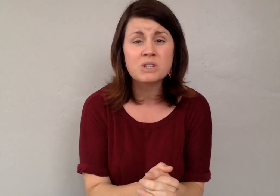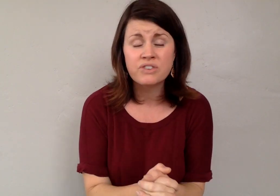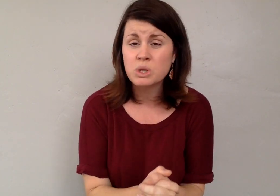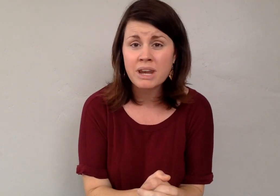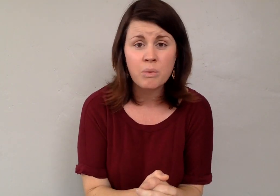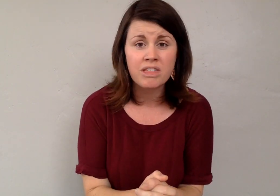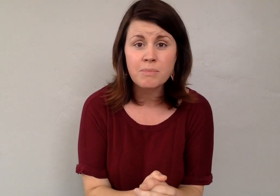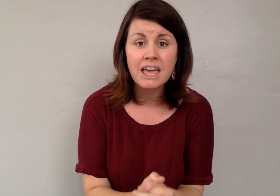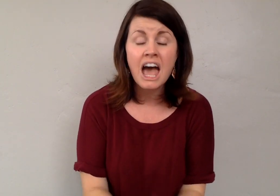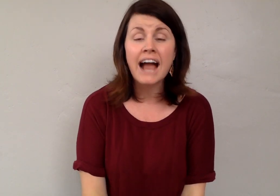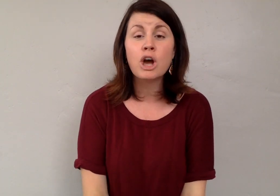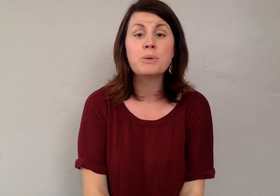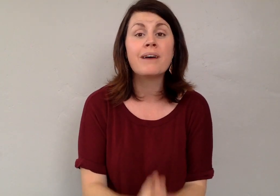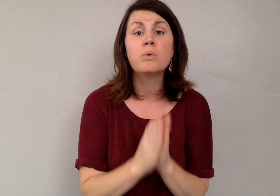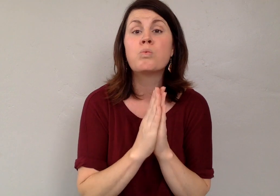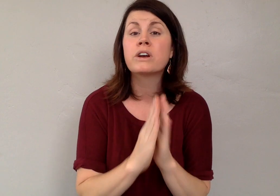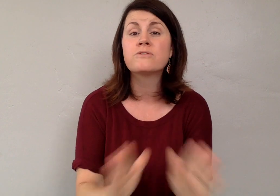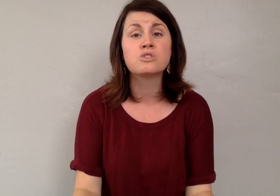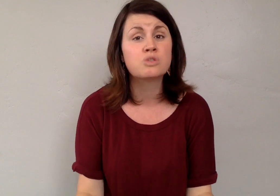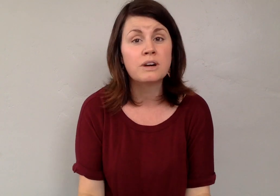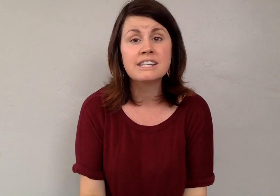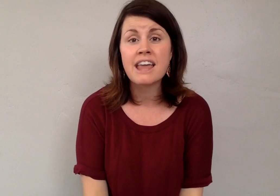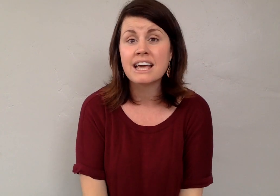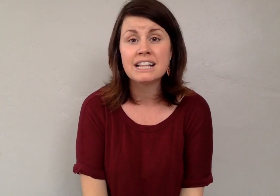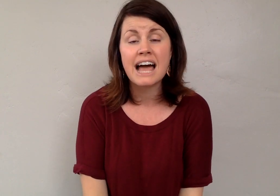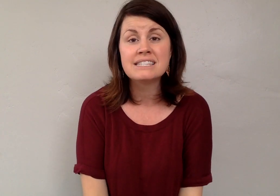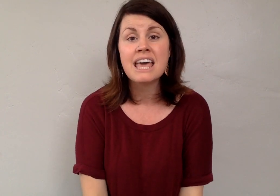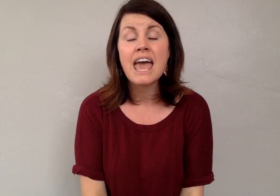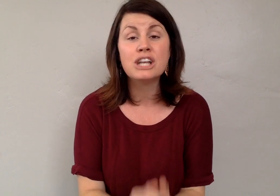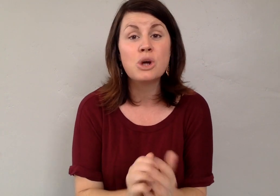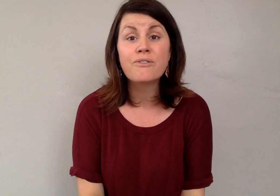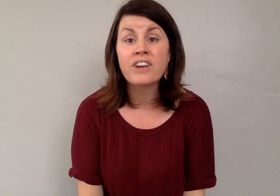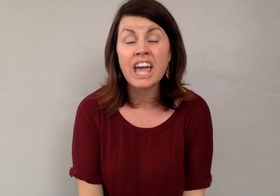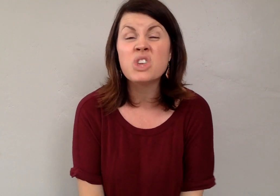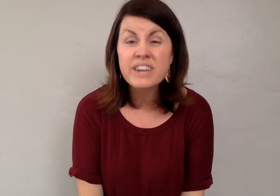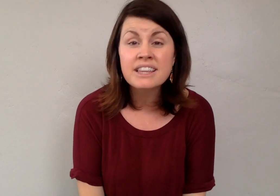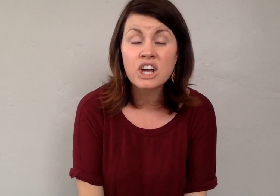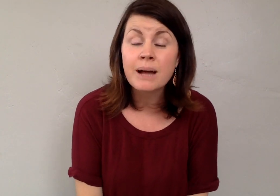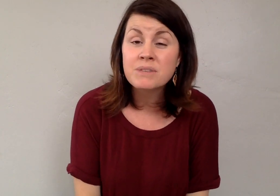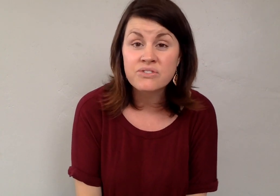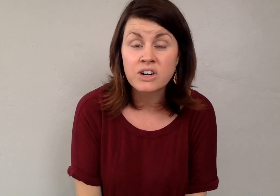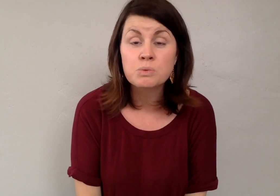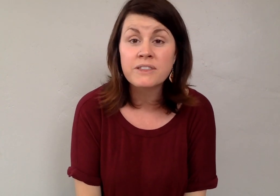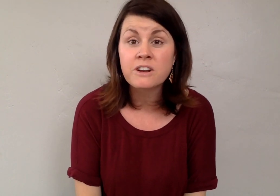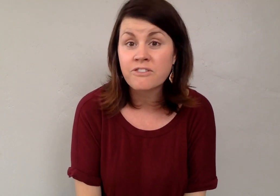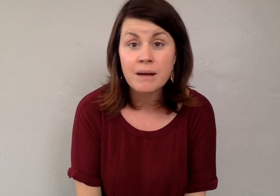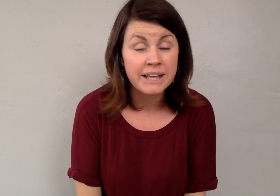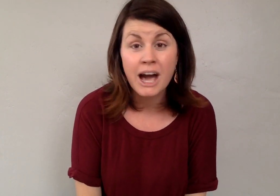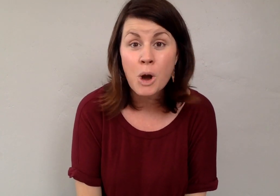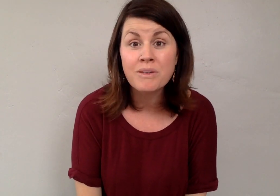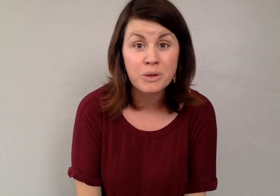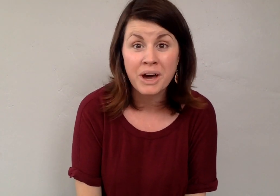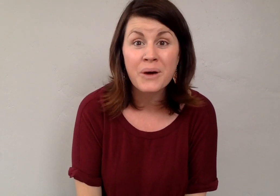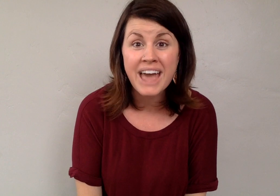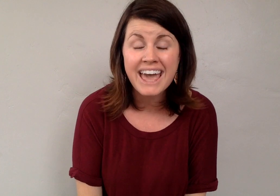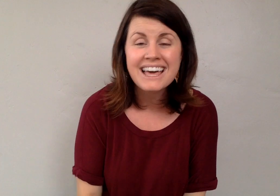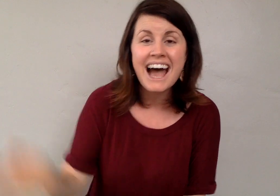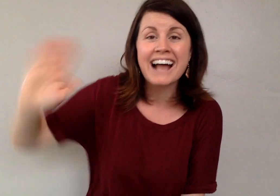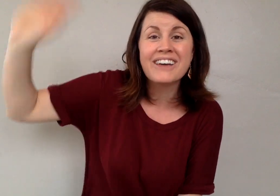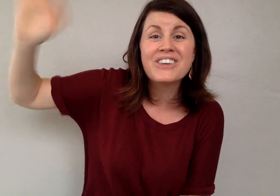much for doing it with me. I hope you have a wonderful story today in class. And don't forget, you can look up this verse with your family at home if you want, okay? I love